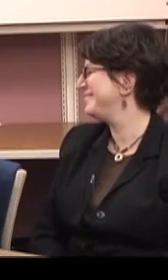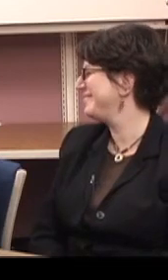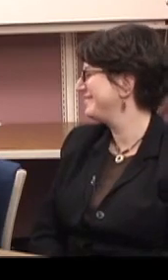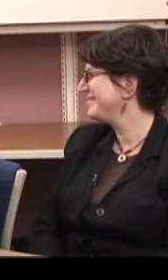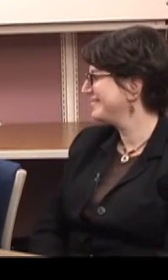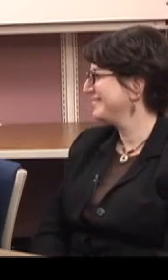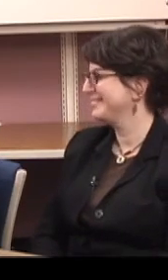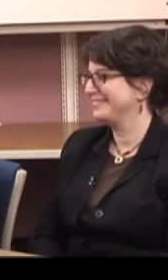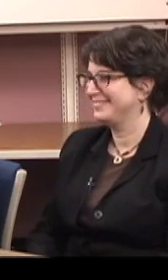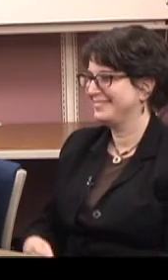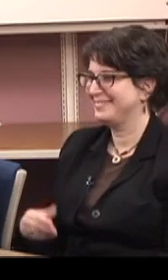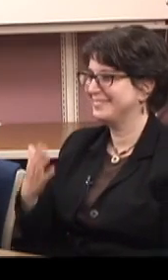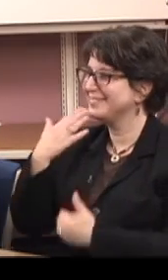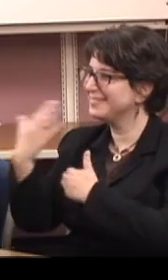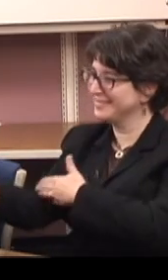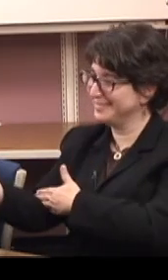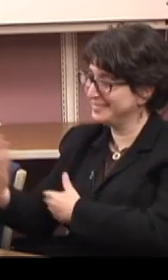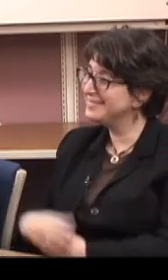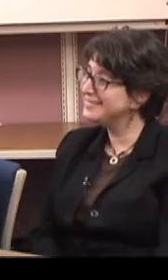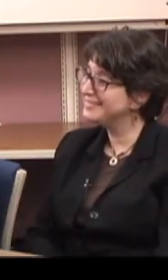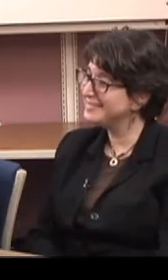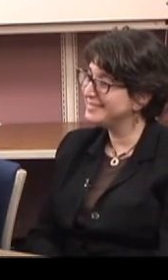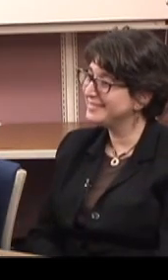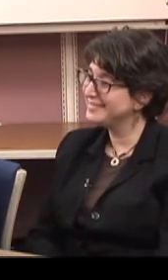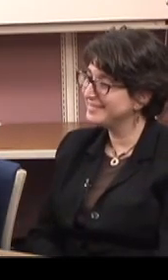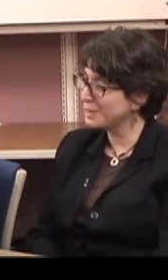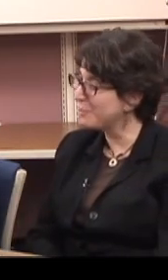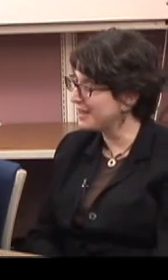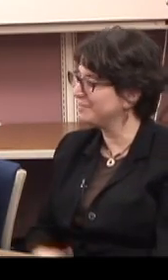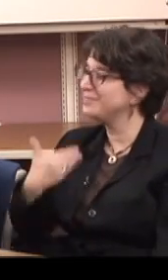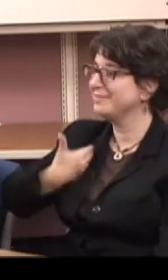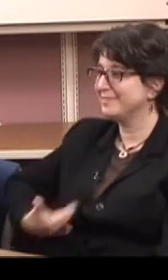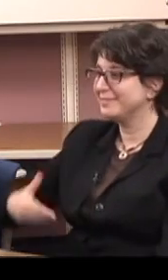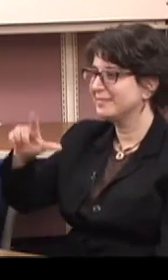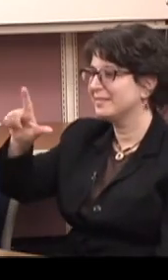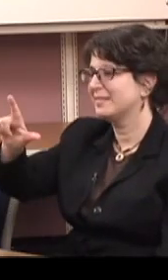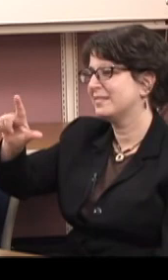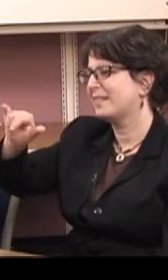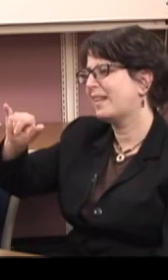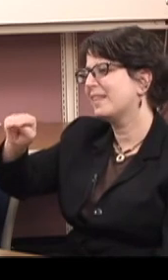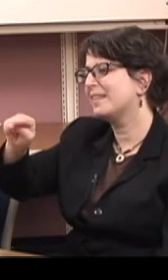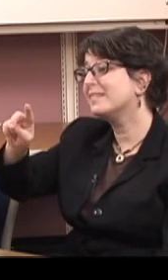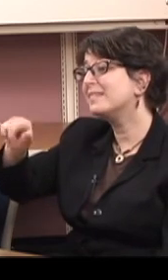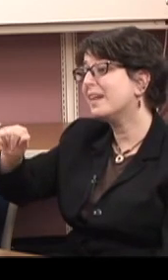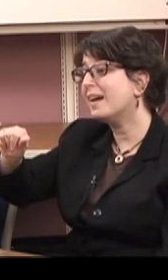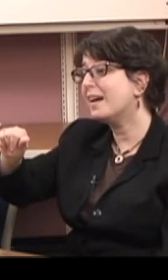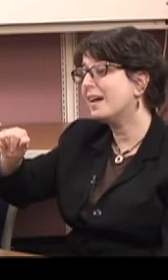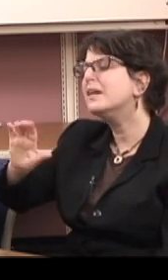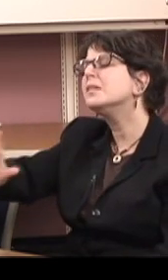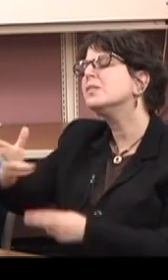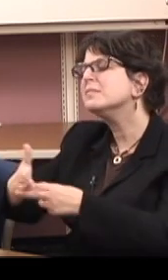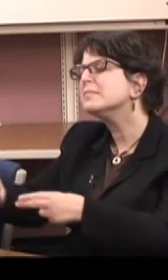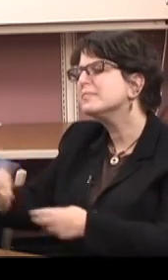Good morning. My name is Linda. Good morning. And you are?